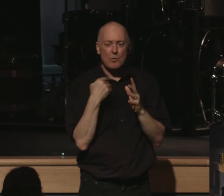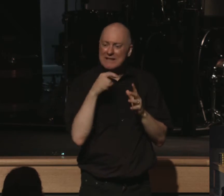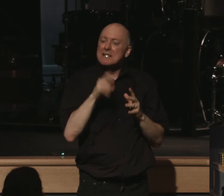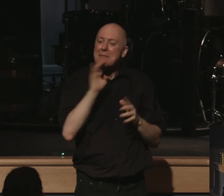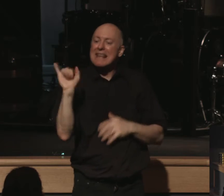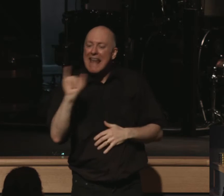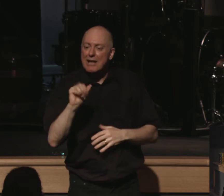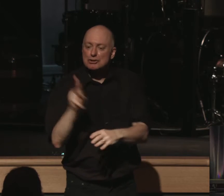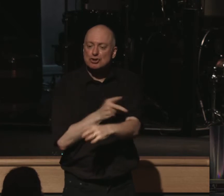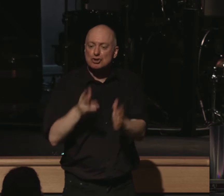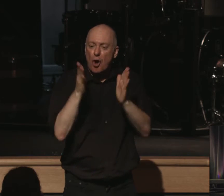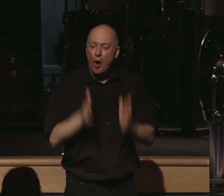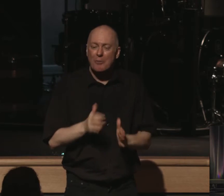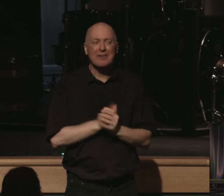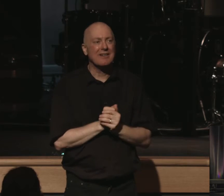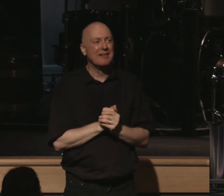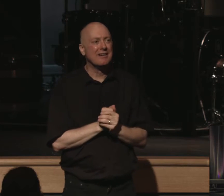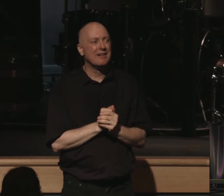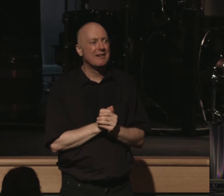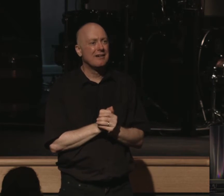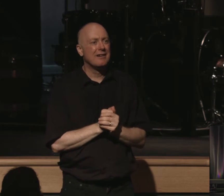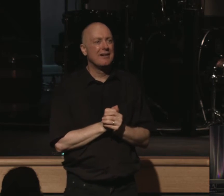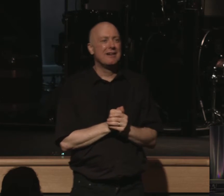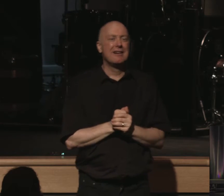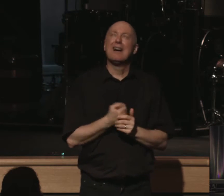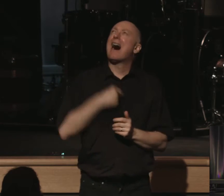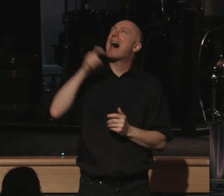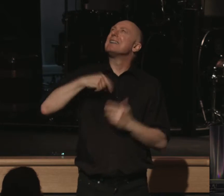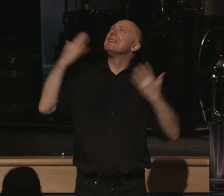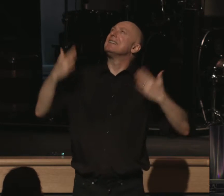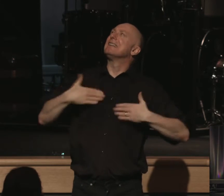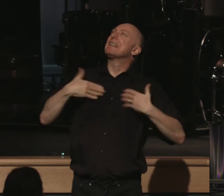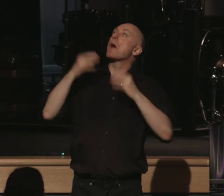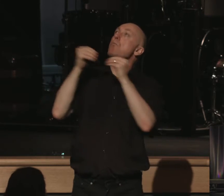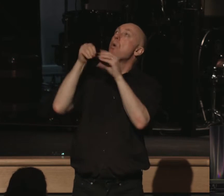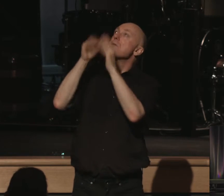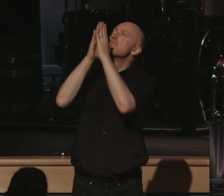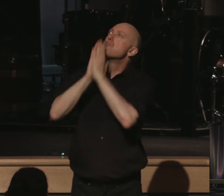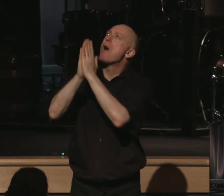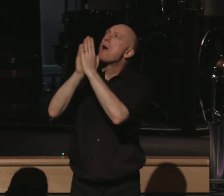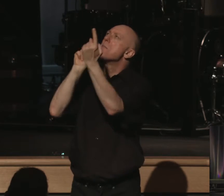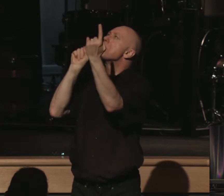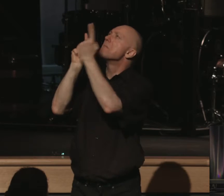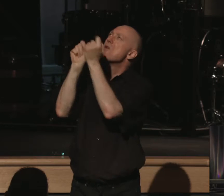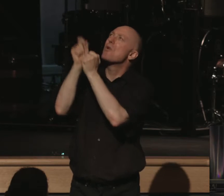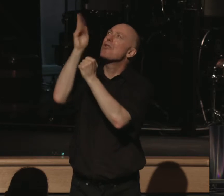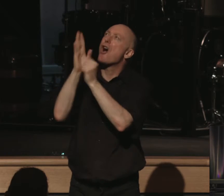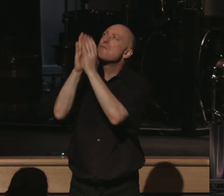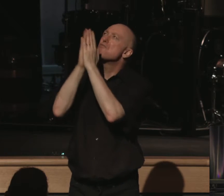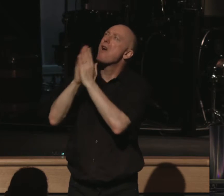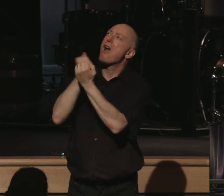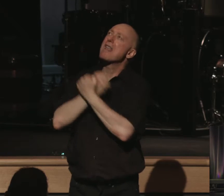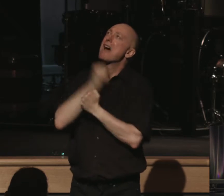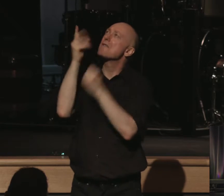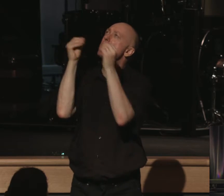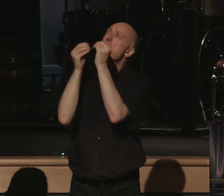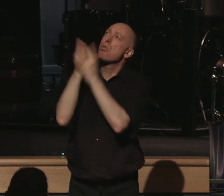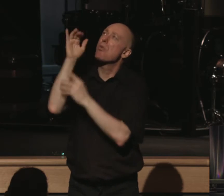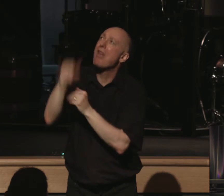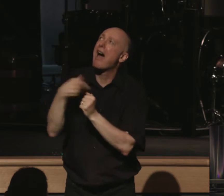walks. I'm going to delight. I need to delight more in prayer and meet with my God in prayer and love him more through that. I